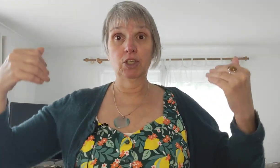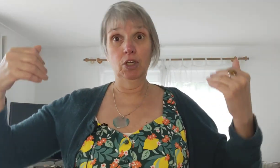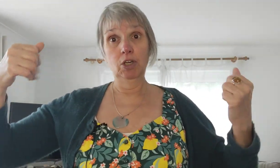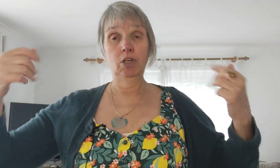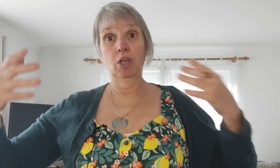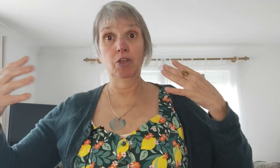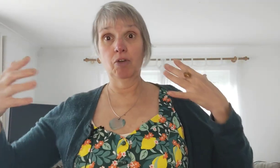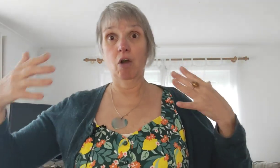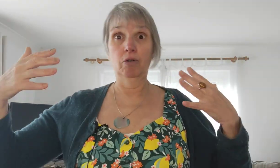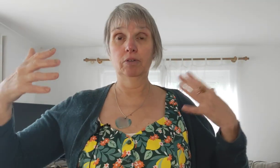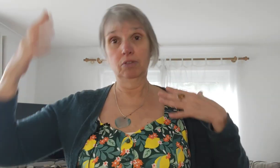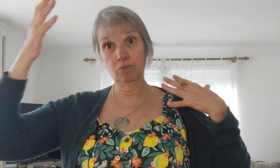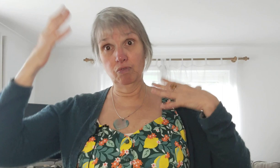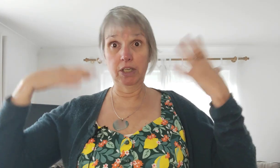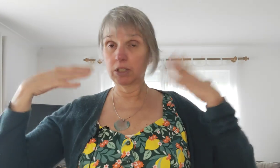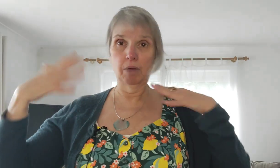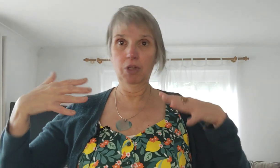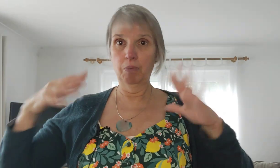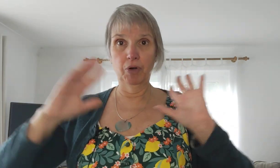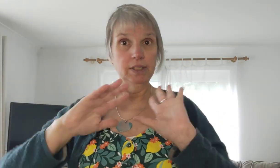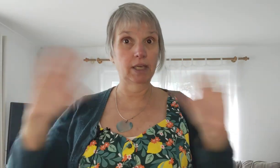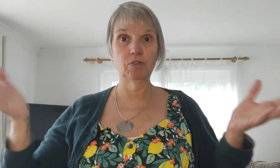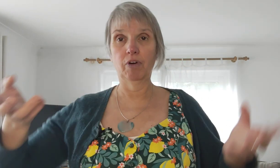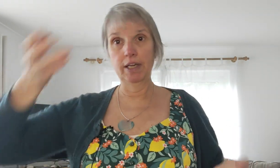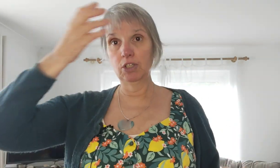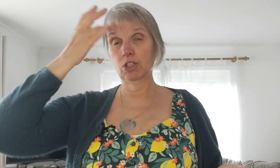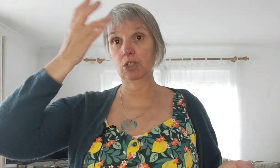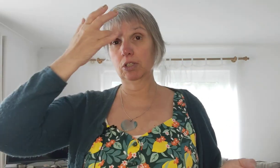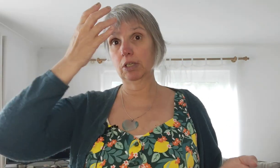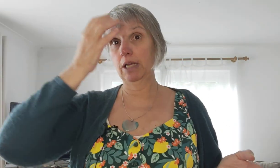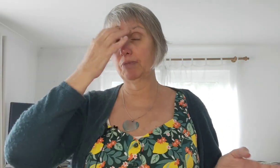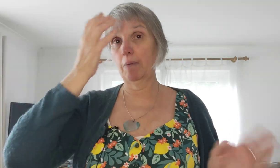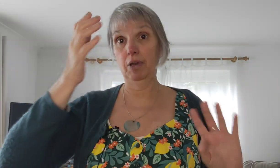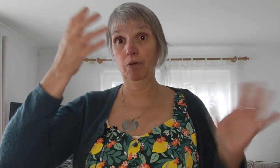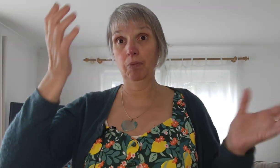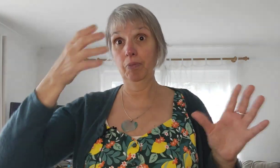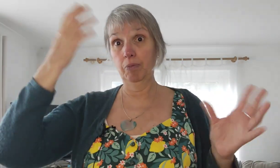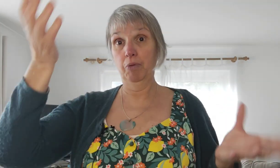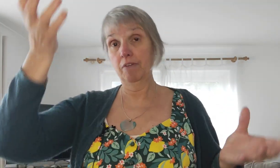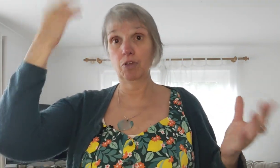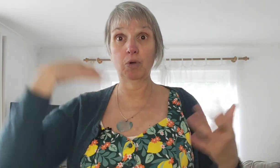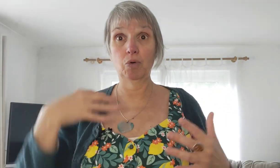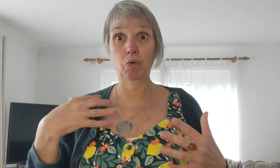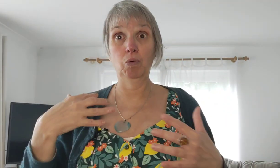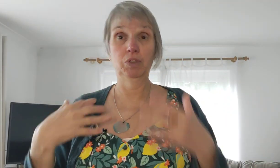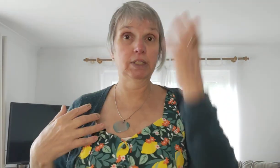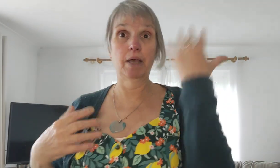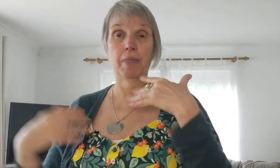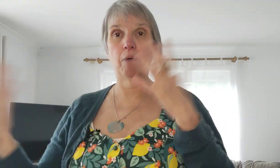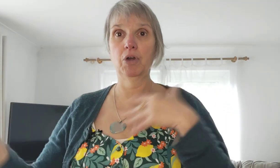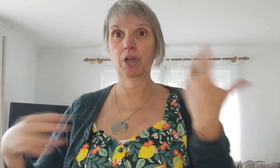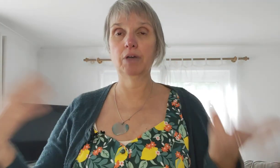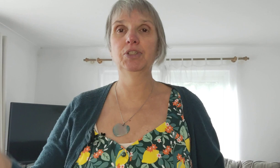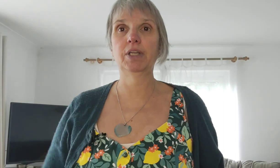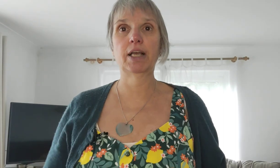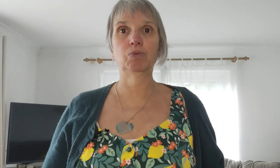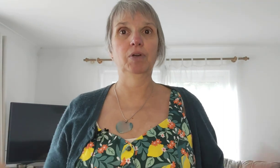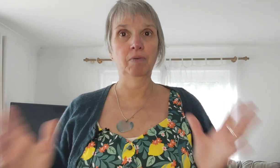that you can't reach some of the points that's fine just keep tapping on the previous one or skip that one go to the next one